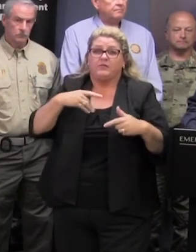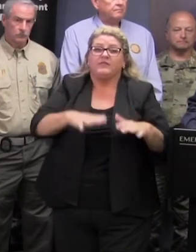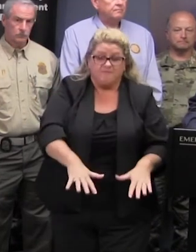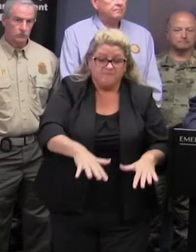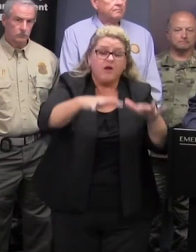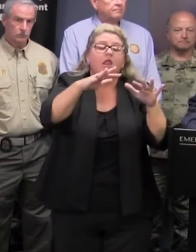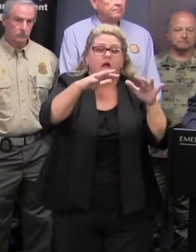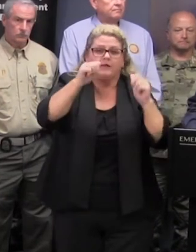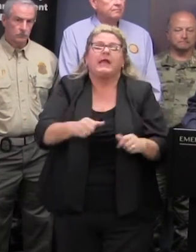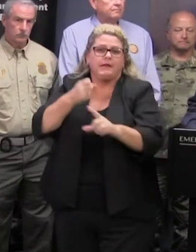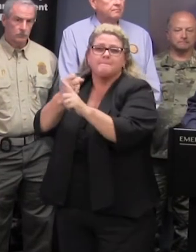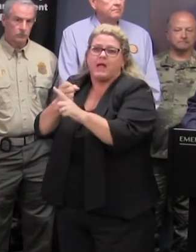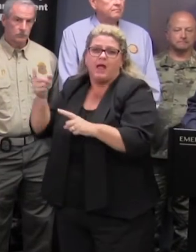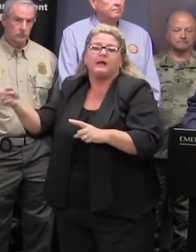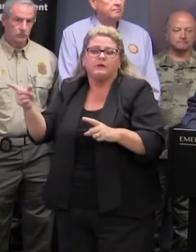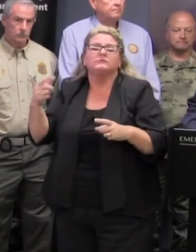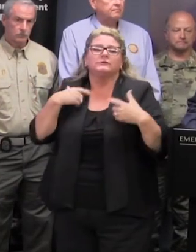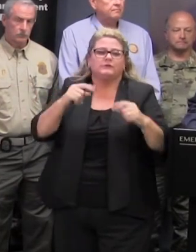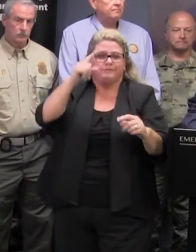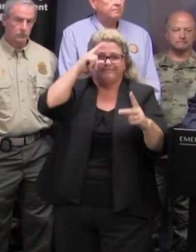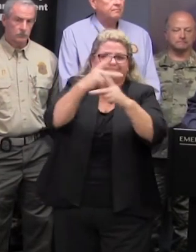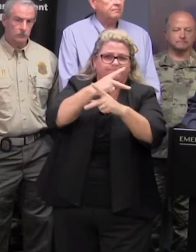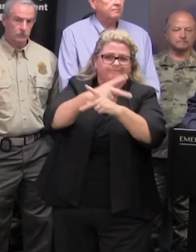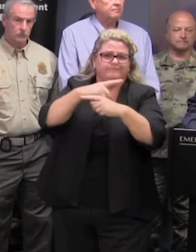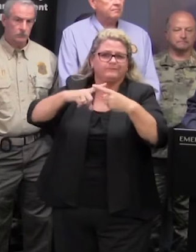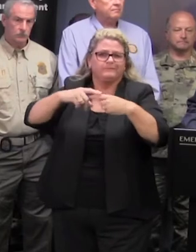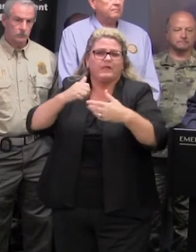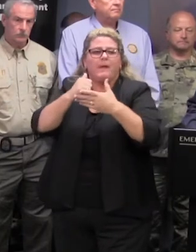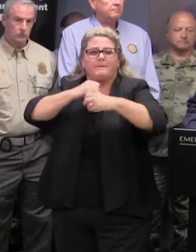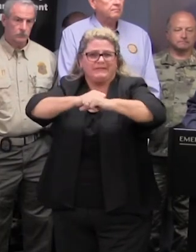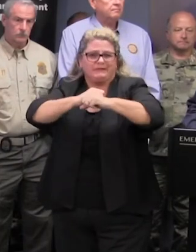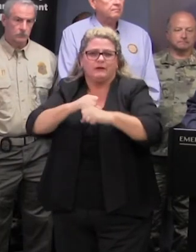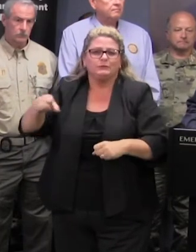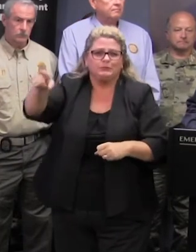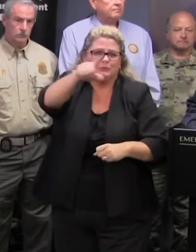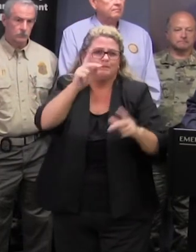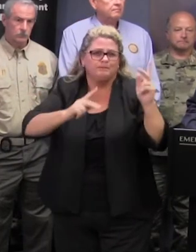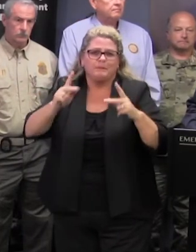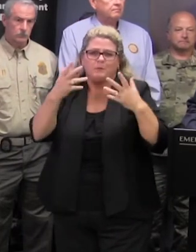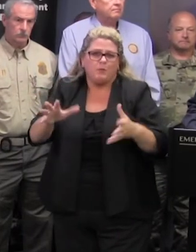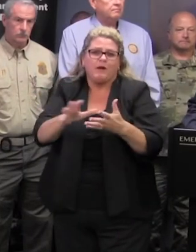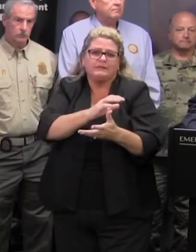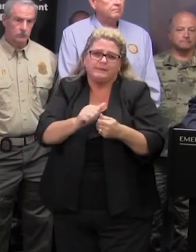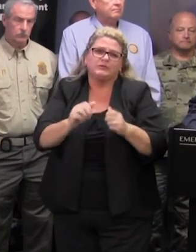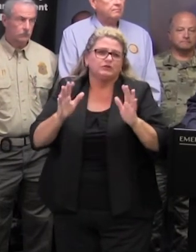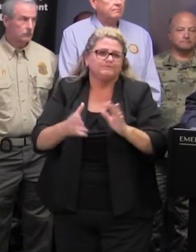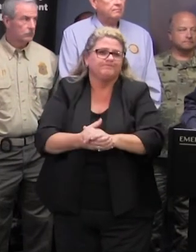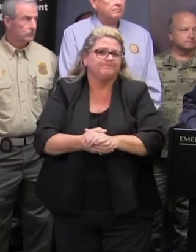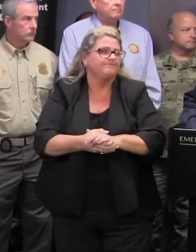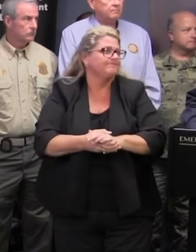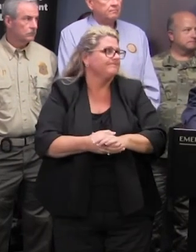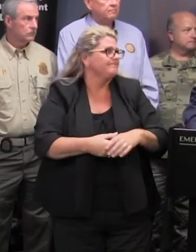that's coming so we're doing everything we can to guard the people of our state from damage what